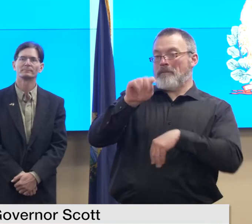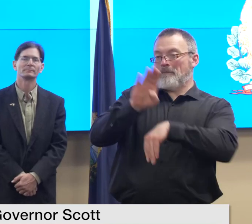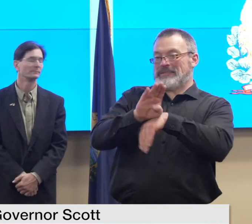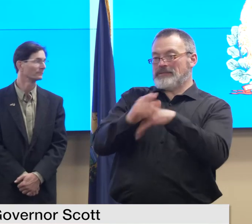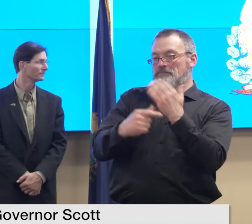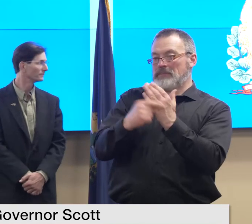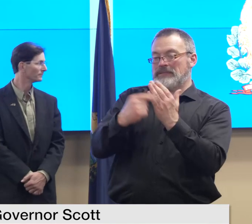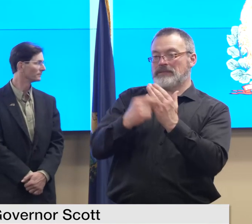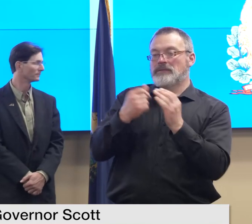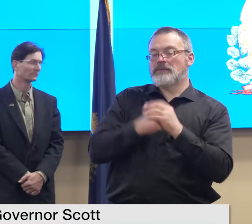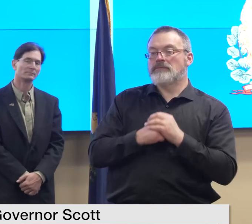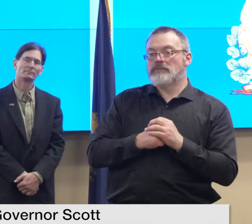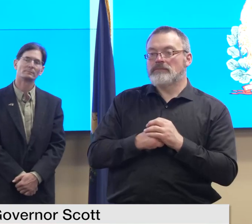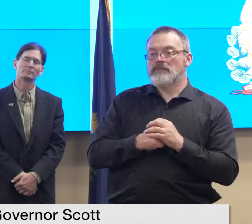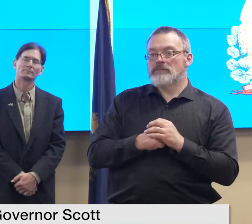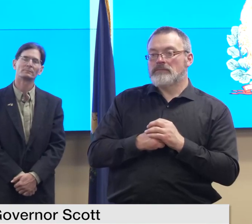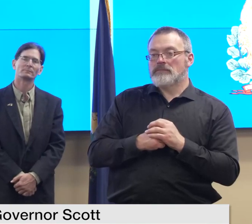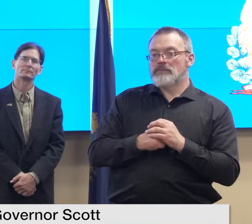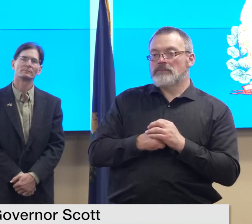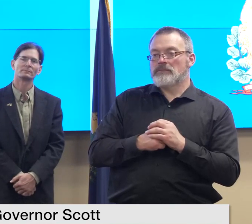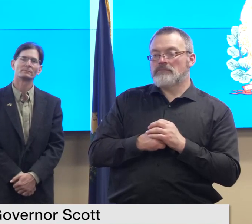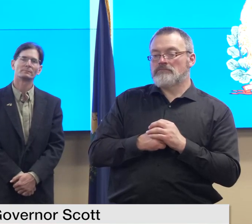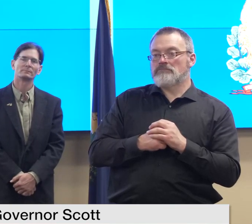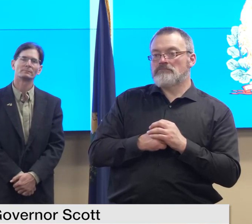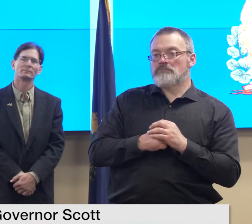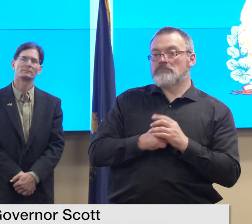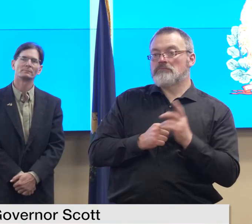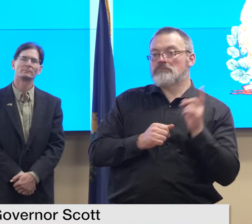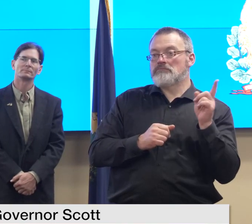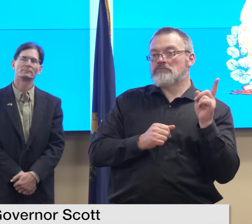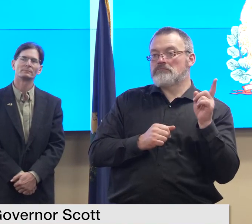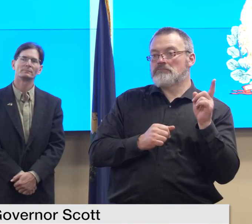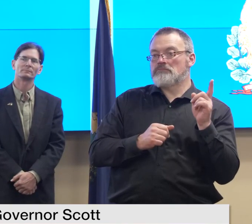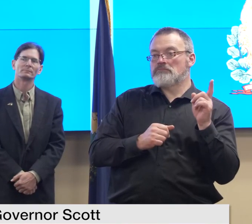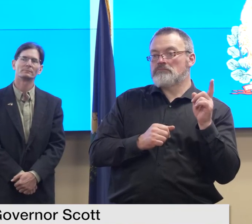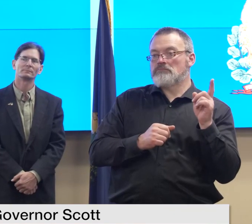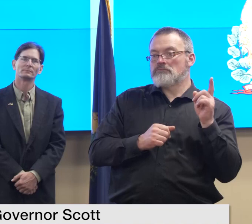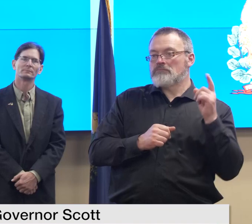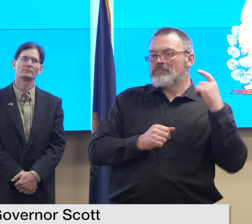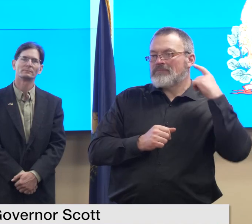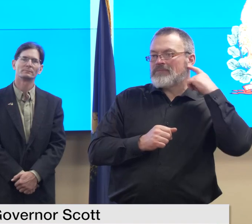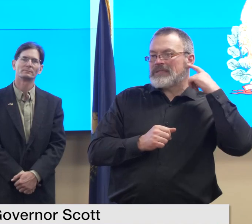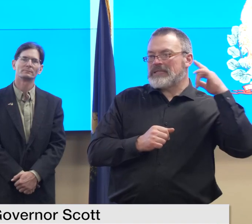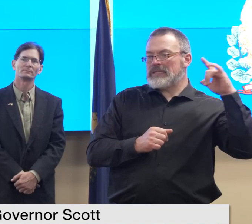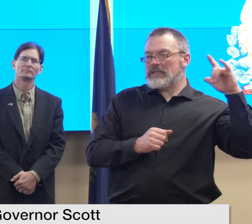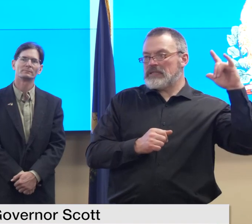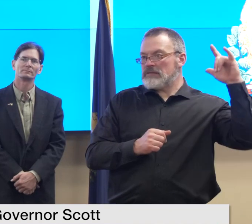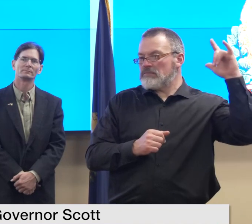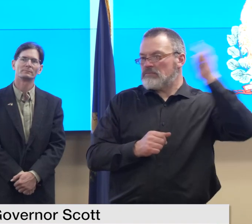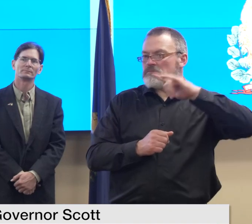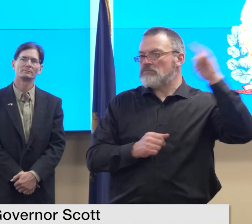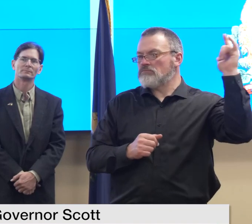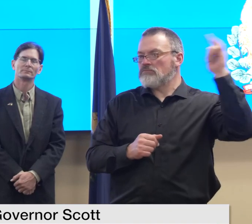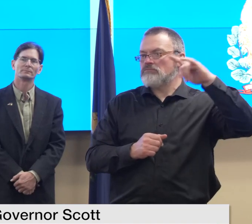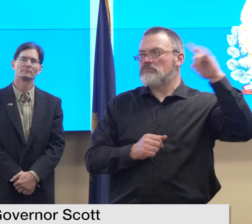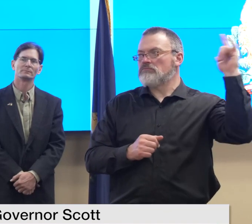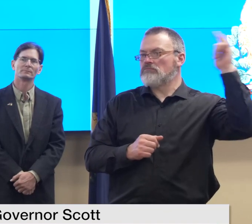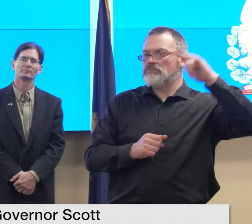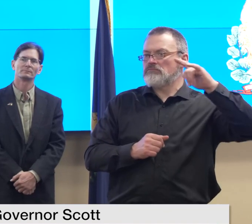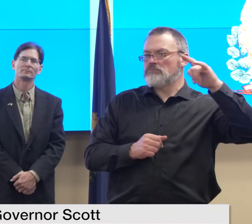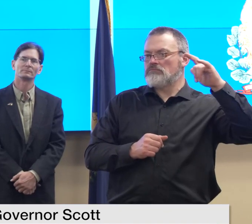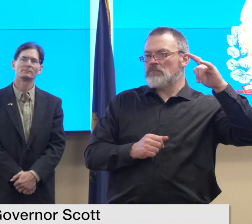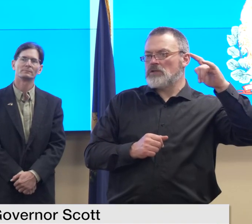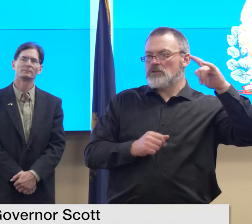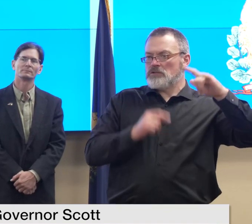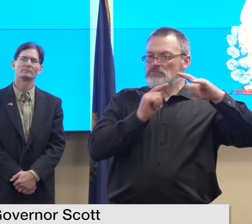governor i i heard a commercial jet mining over a little over my head a little while ago do you know there's any um business